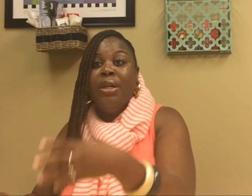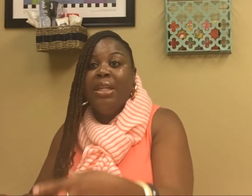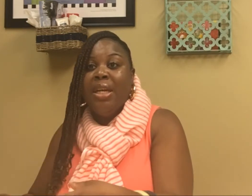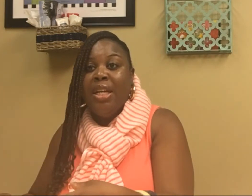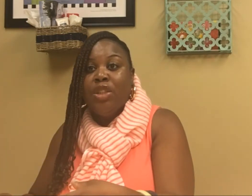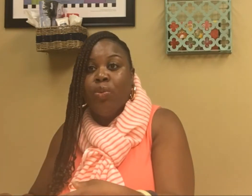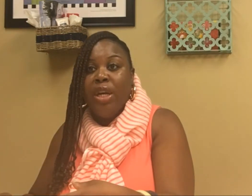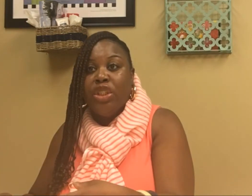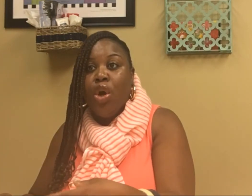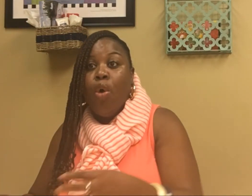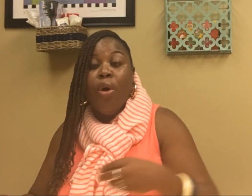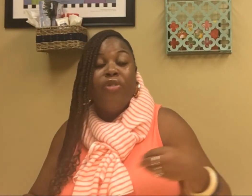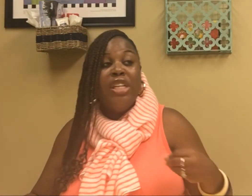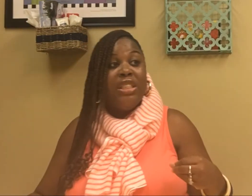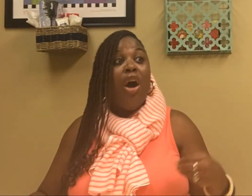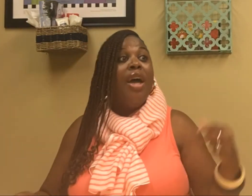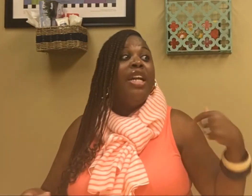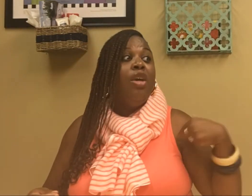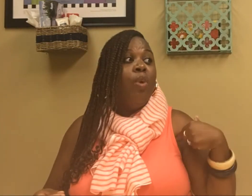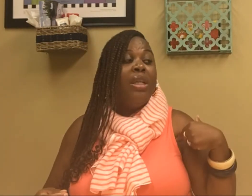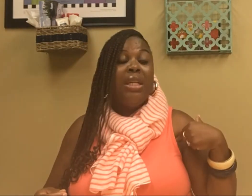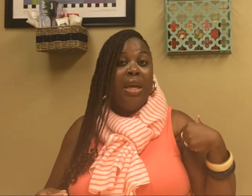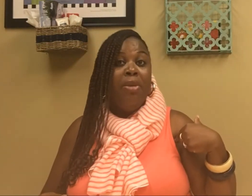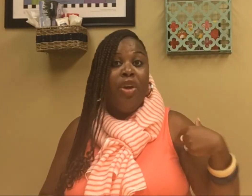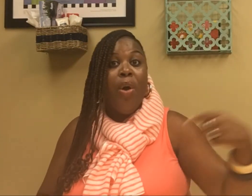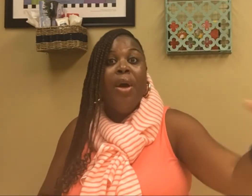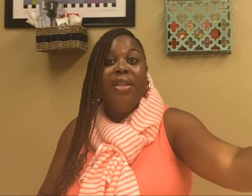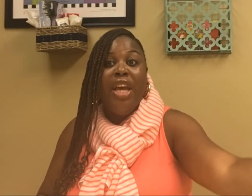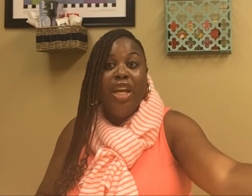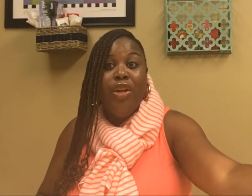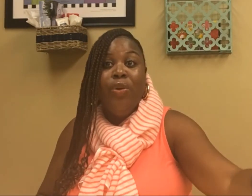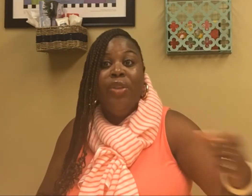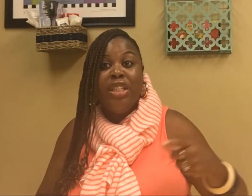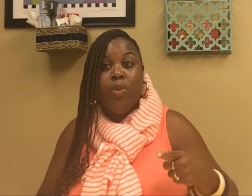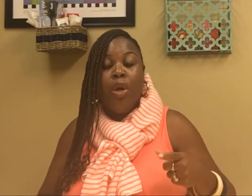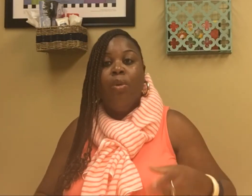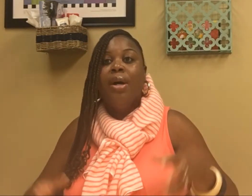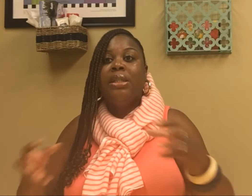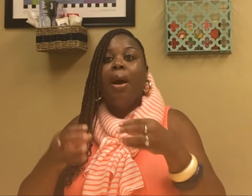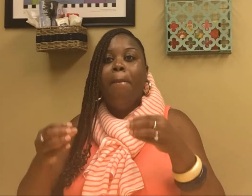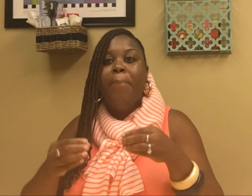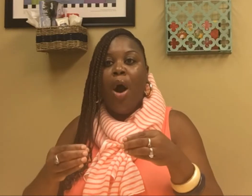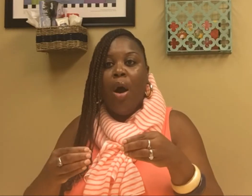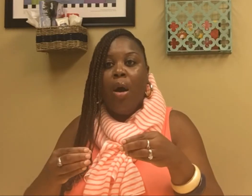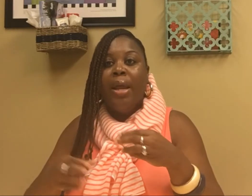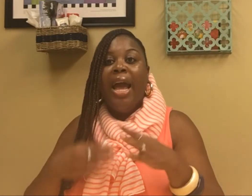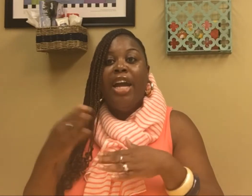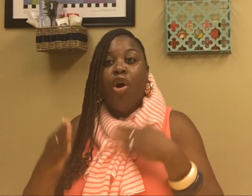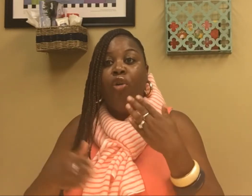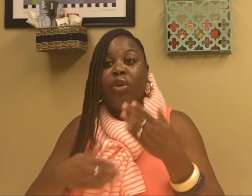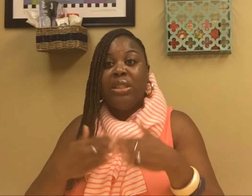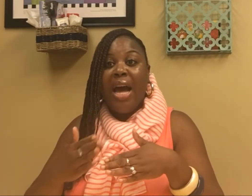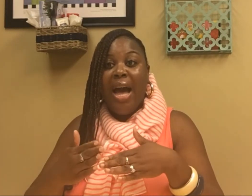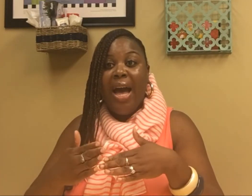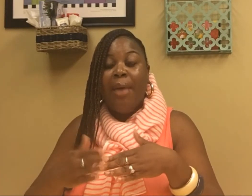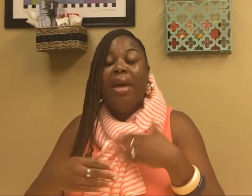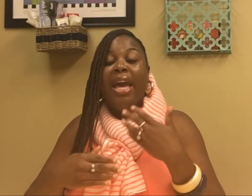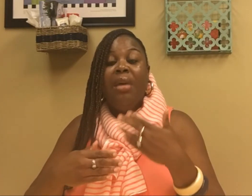wasn't in his reach. Or if he saw it and he wanted to let me know that he knew that's what it was, ball. And over time, he